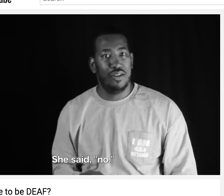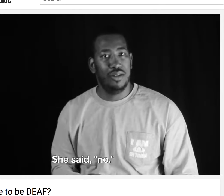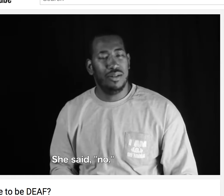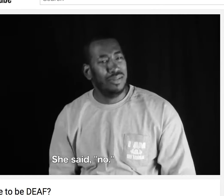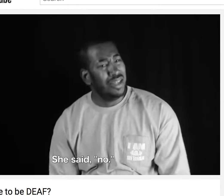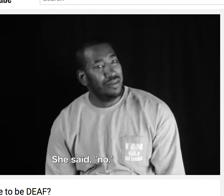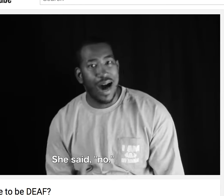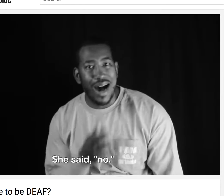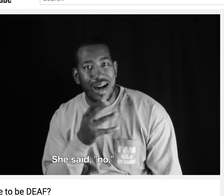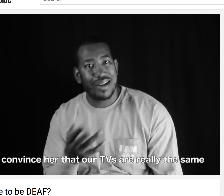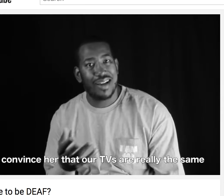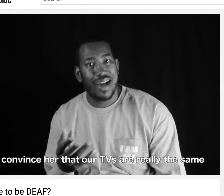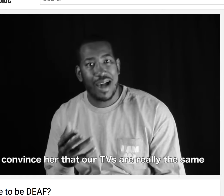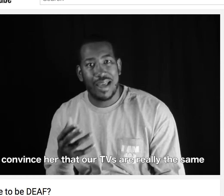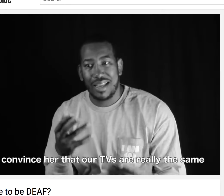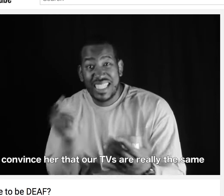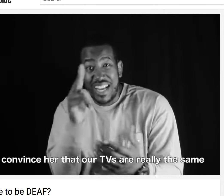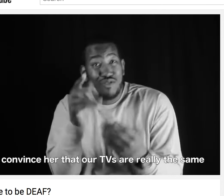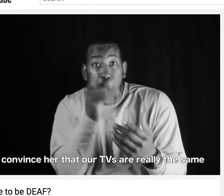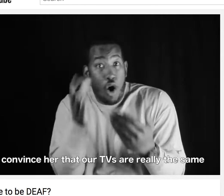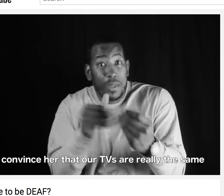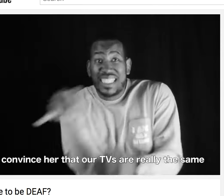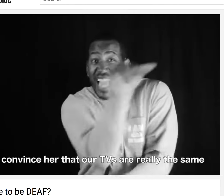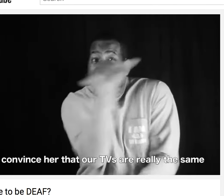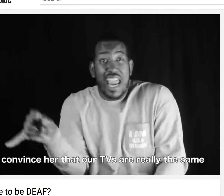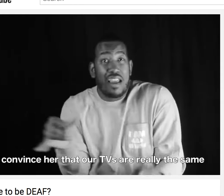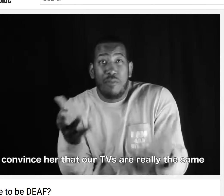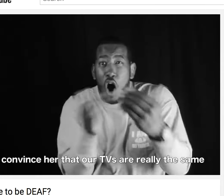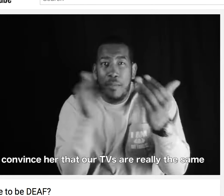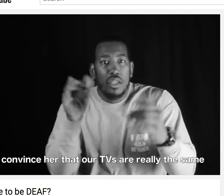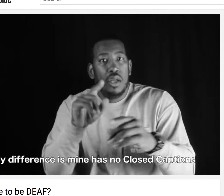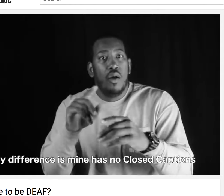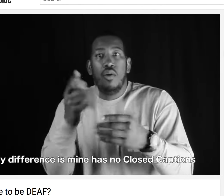Can we switch TVs? And my mom said no. They're the same.